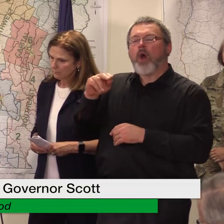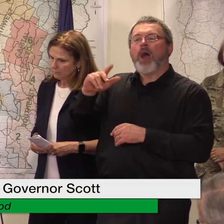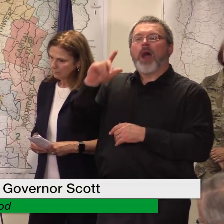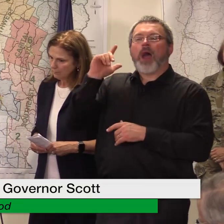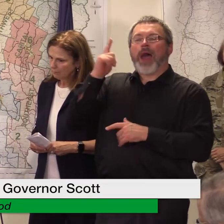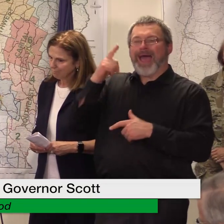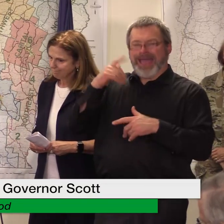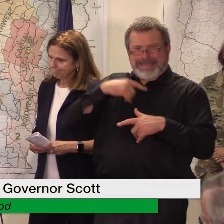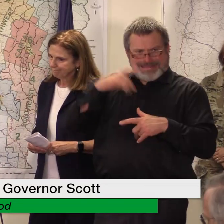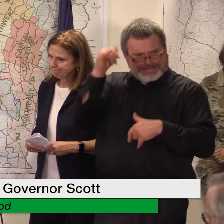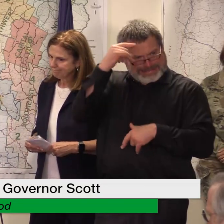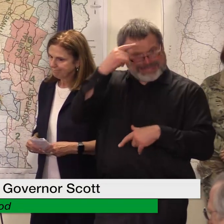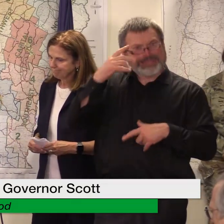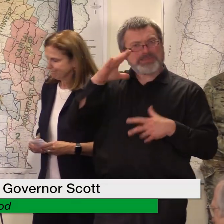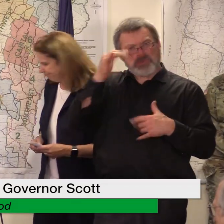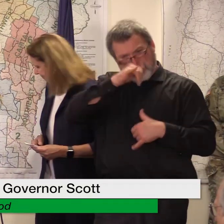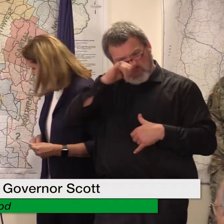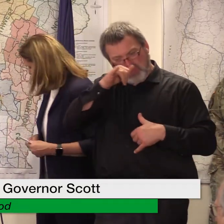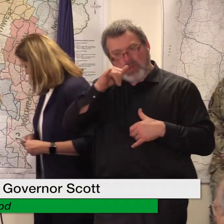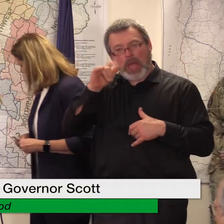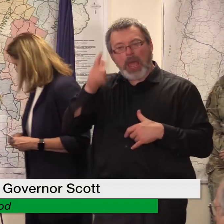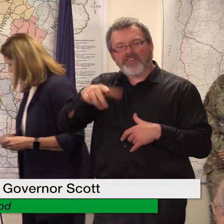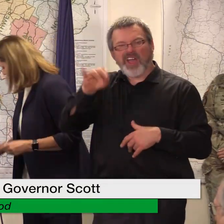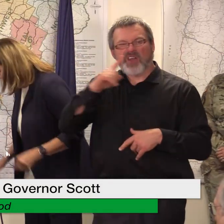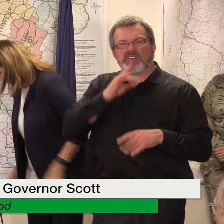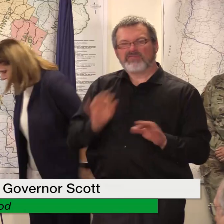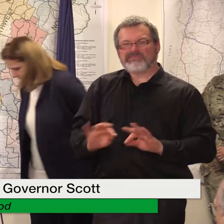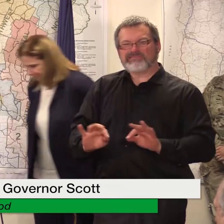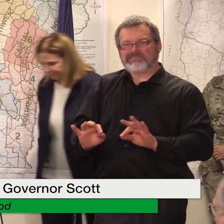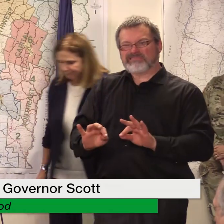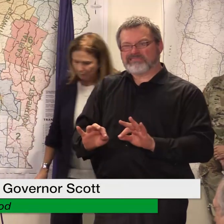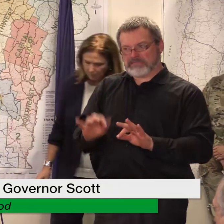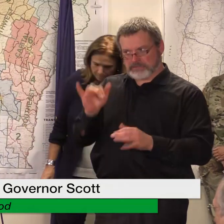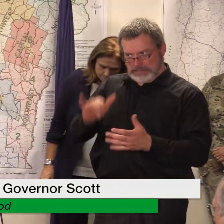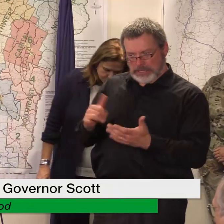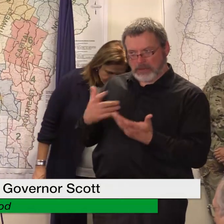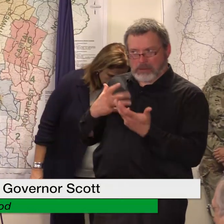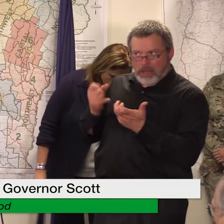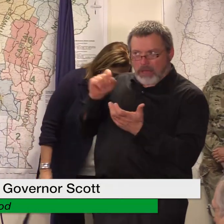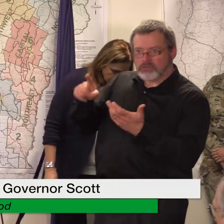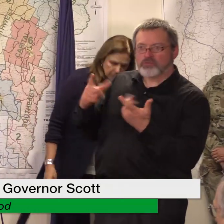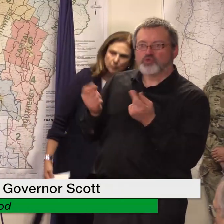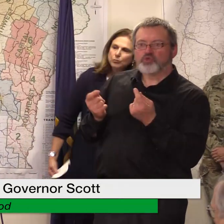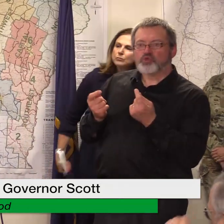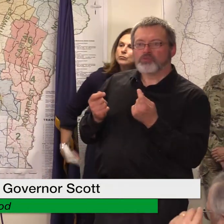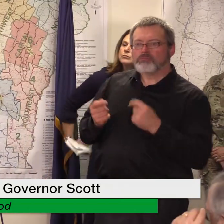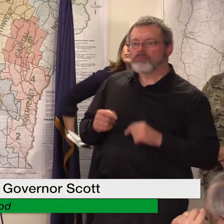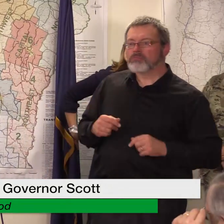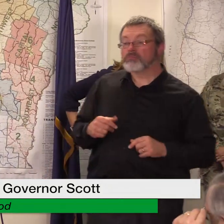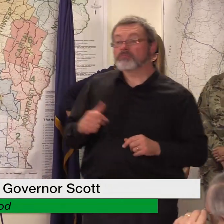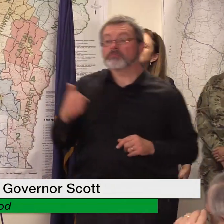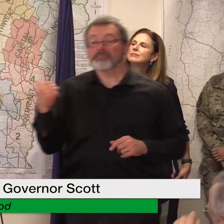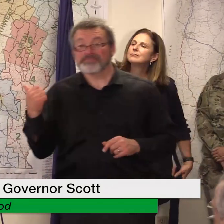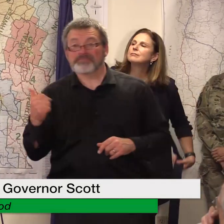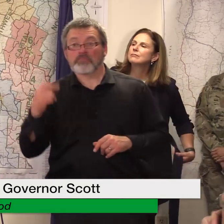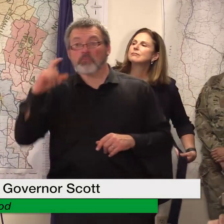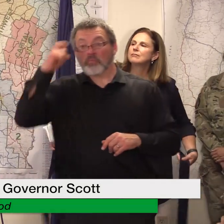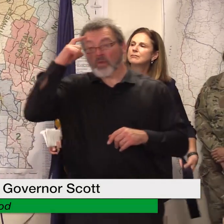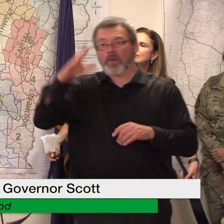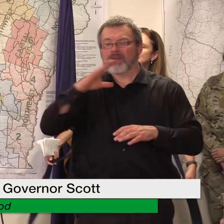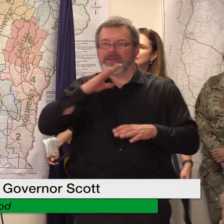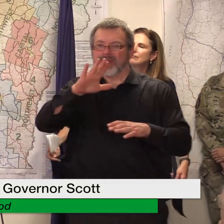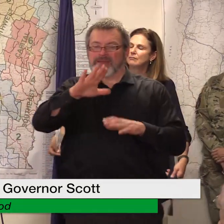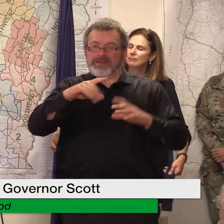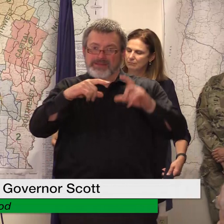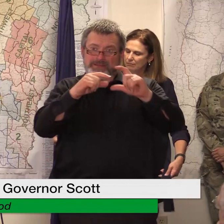that more so that's that's fair enough thank you again tim just to reiterate with the 20 percent uh